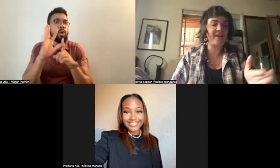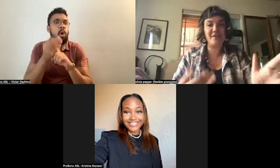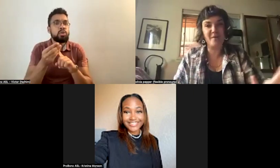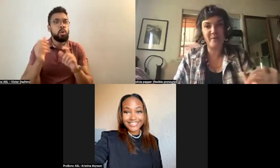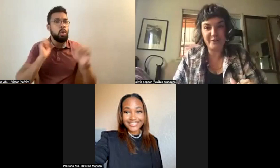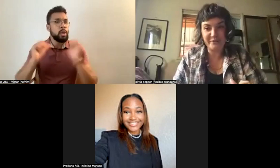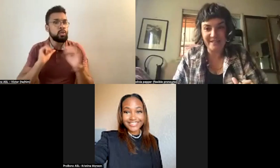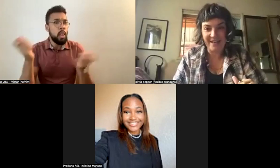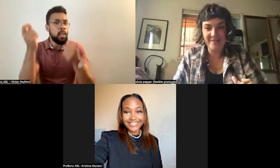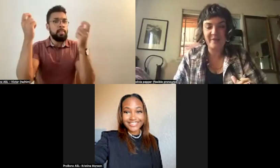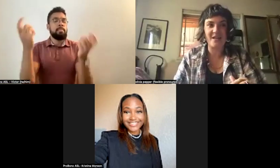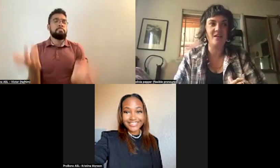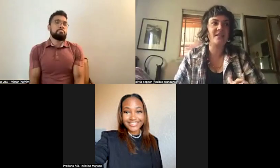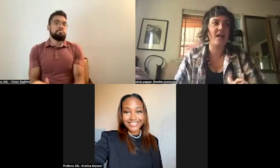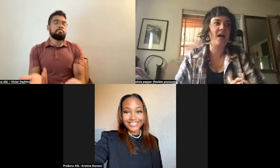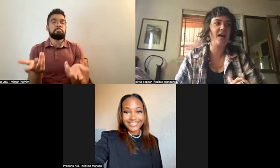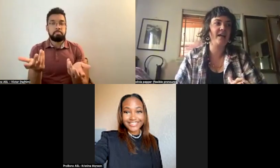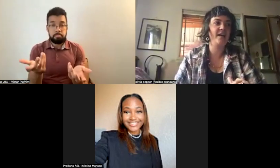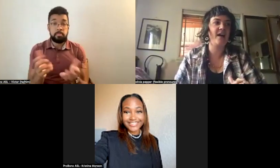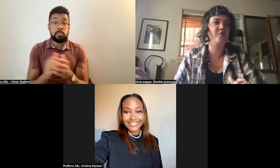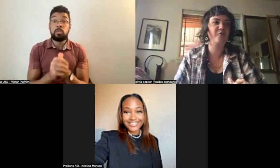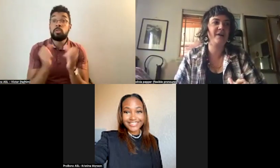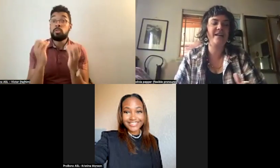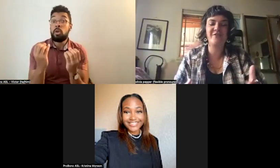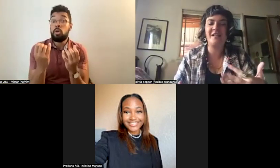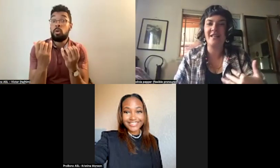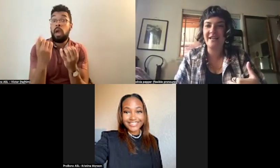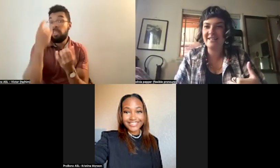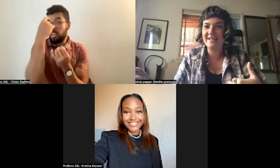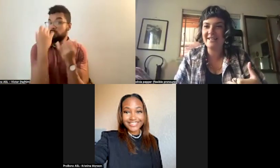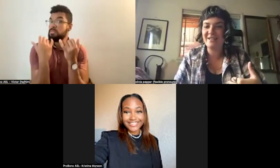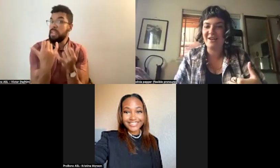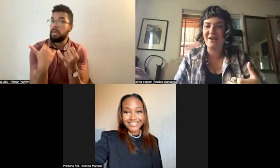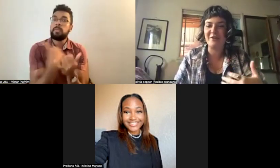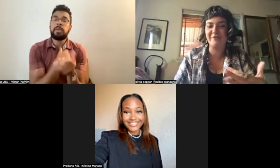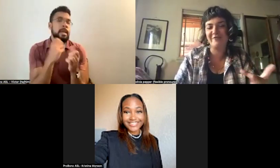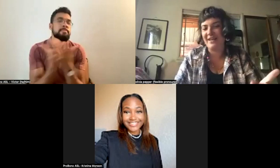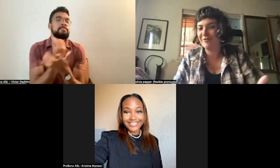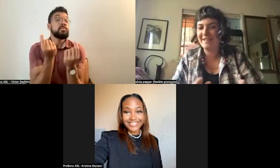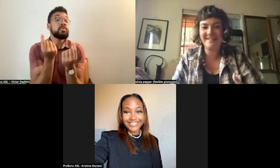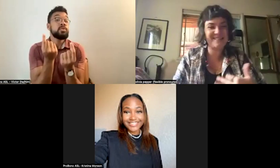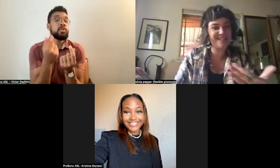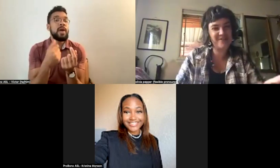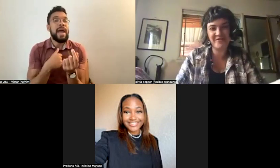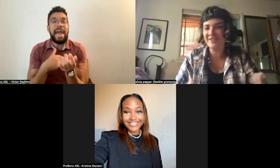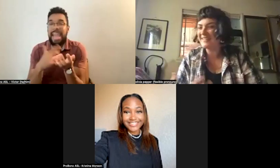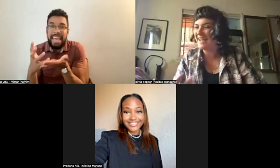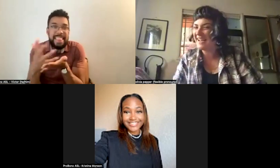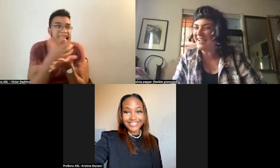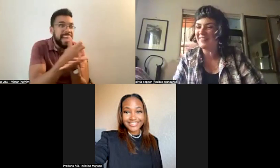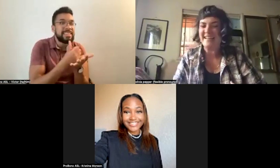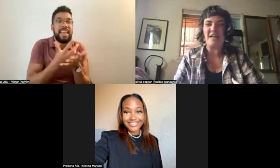what I thought we would do today, because I have kind of collected a lot of favorites over